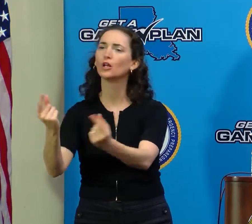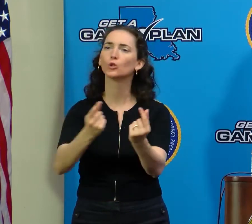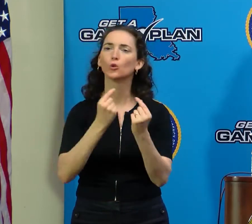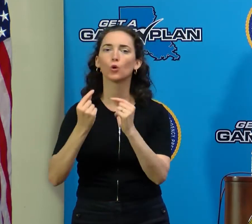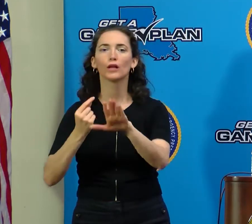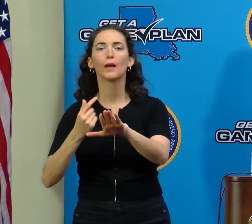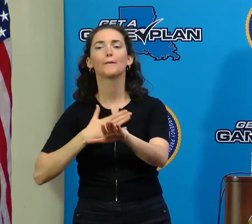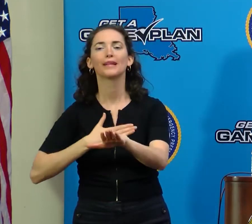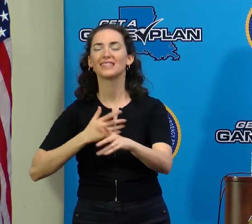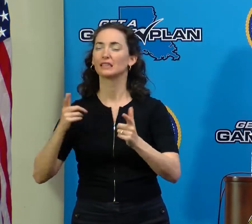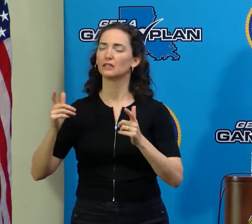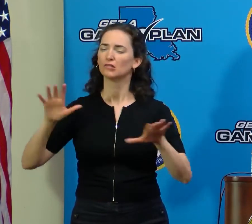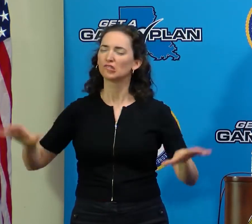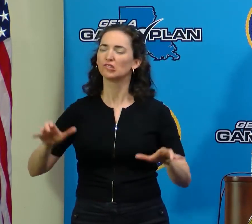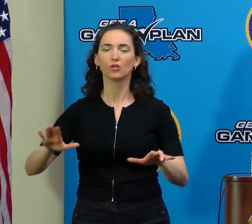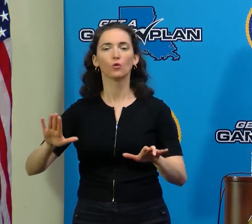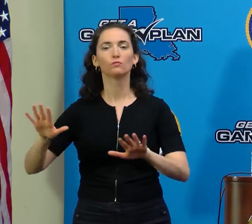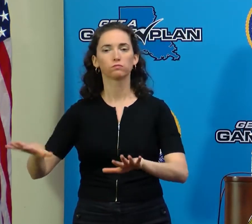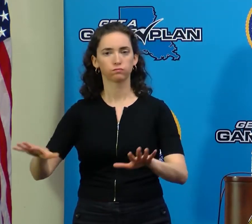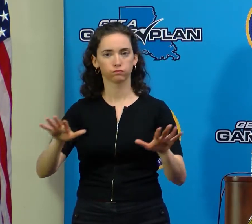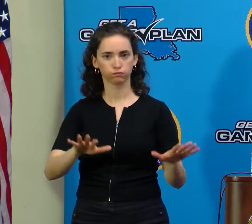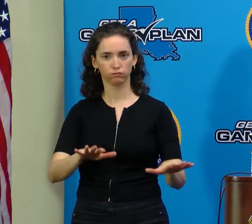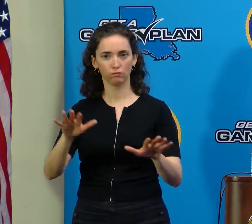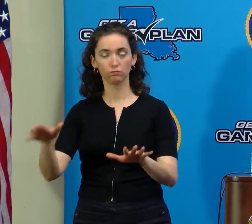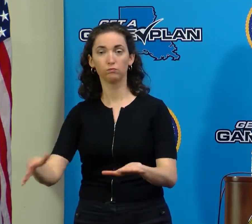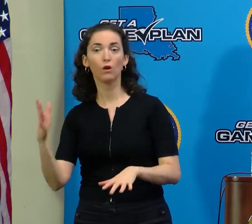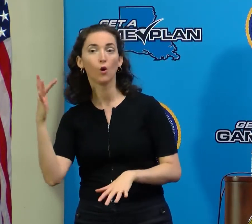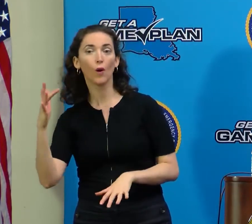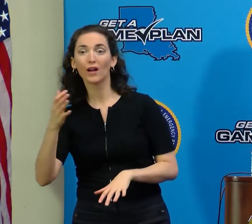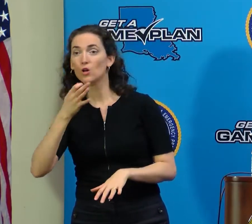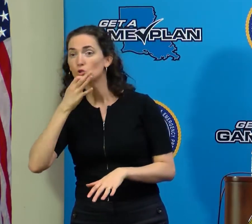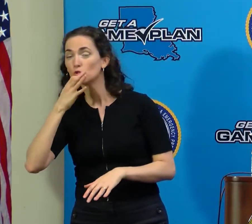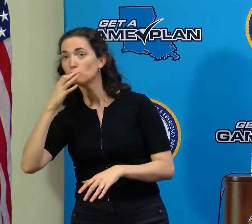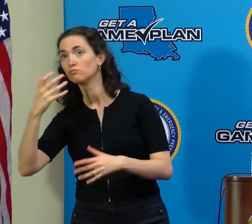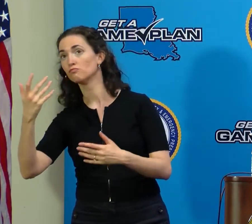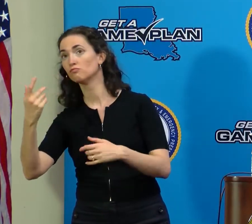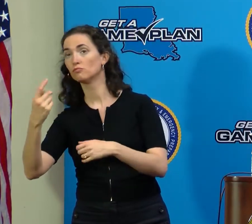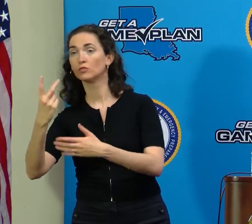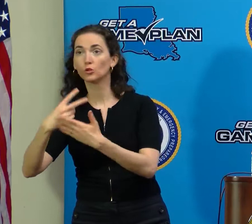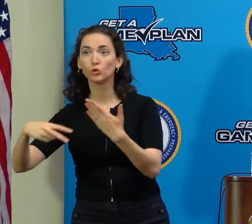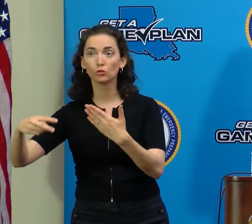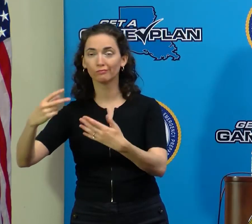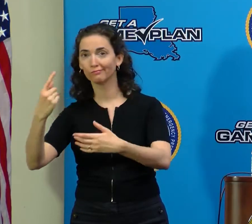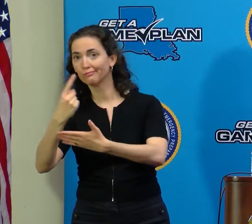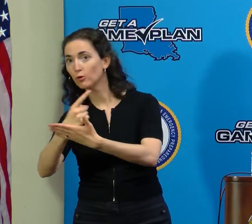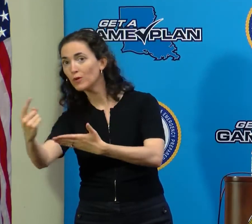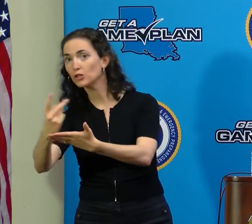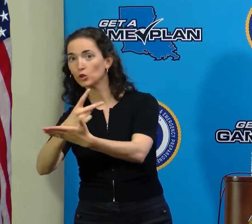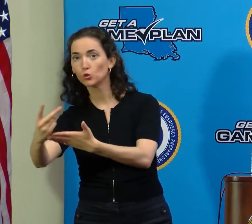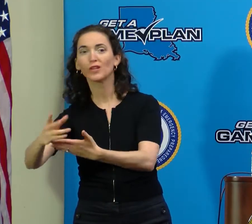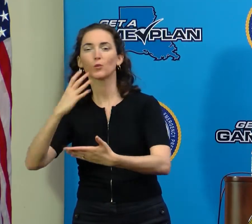indexes will reach 100 degrees or more over the next two weeks at least.